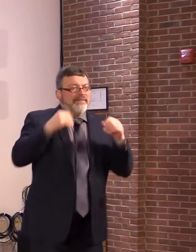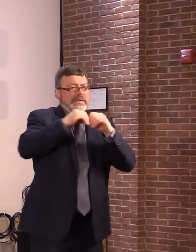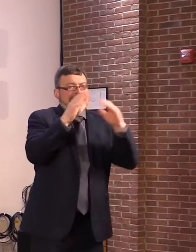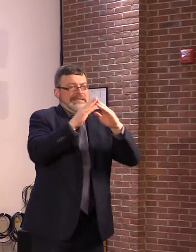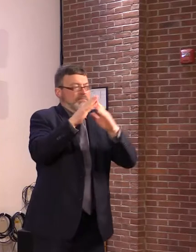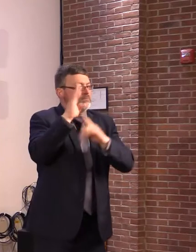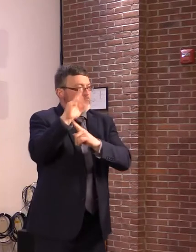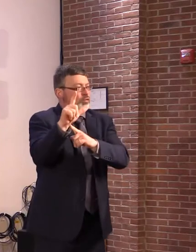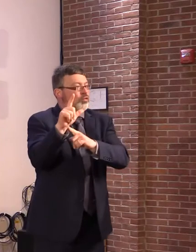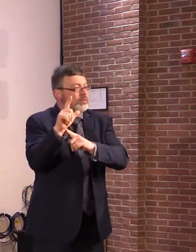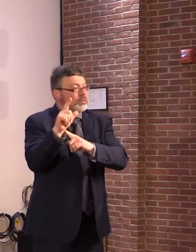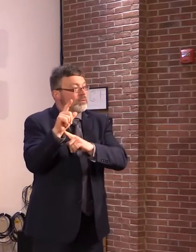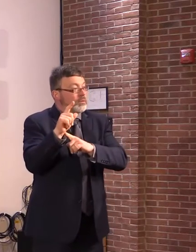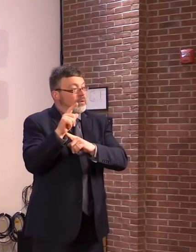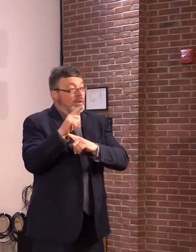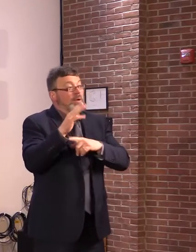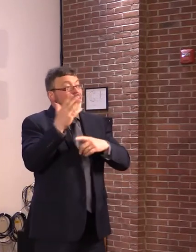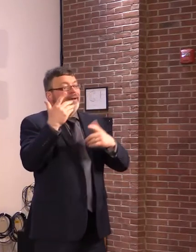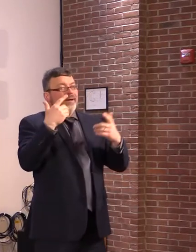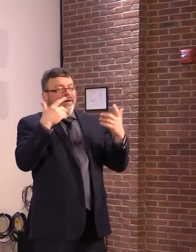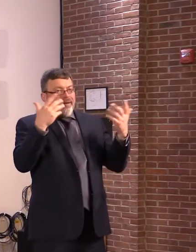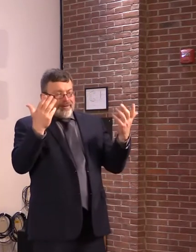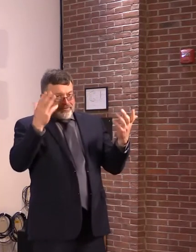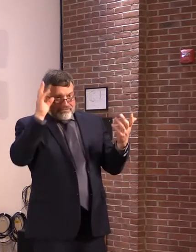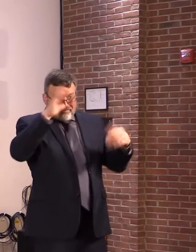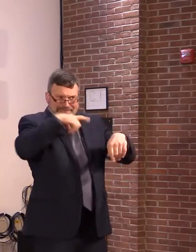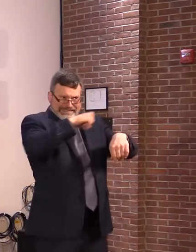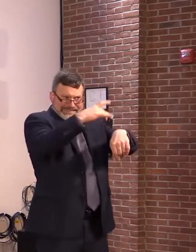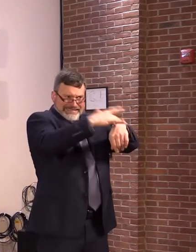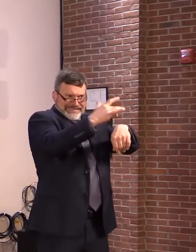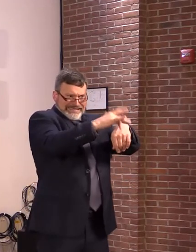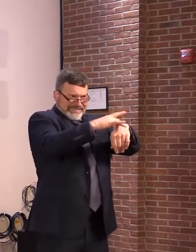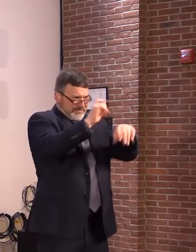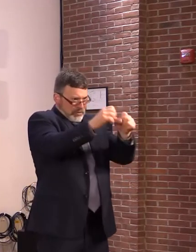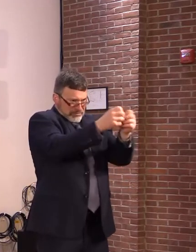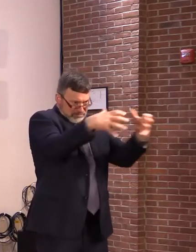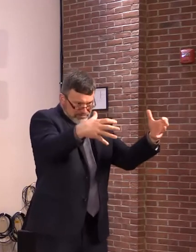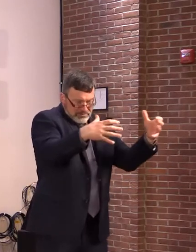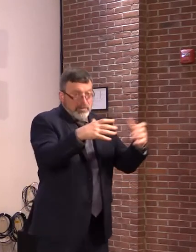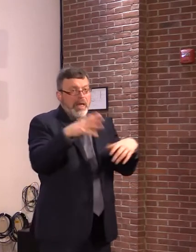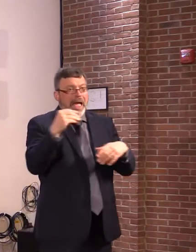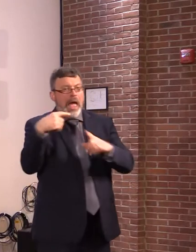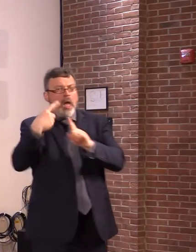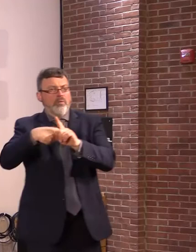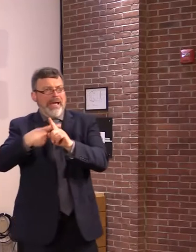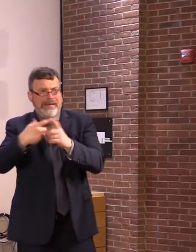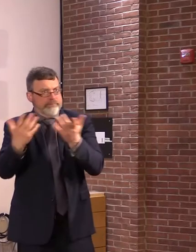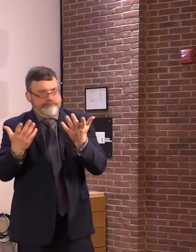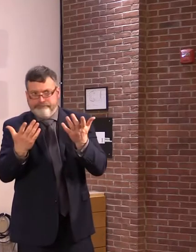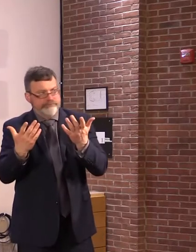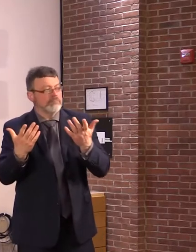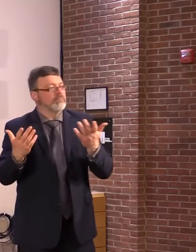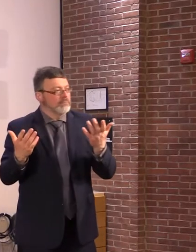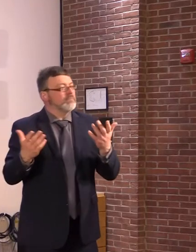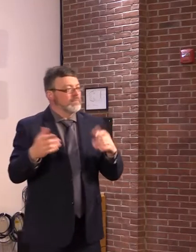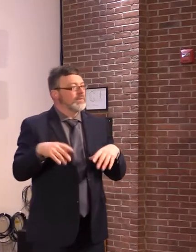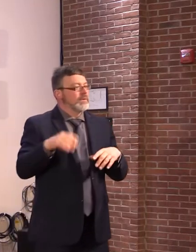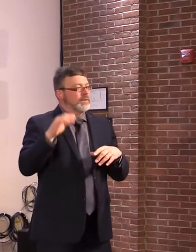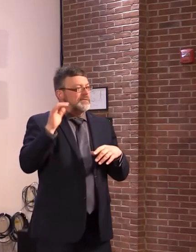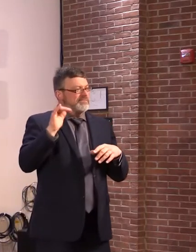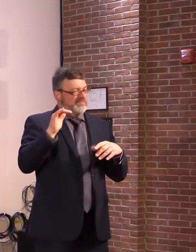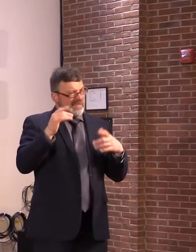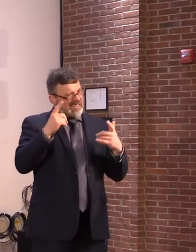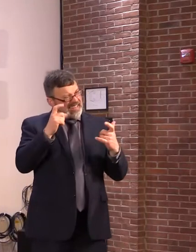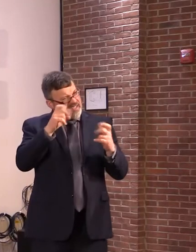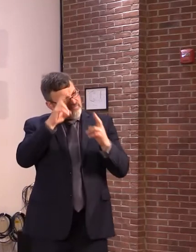renters need to be respected, and that there is pressure on